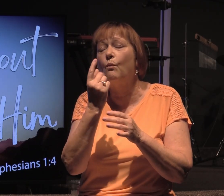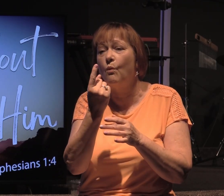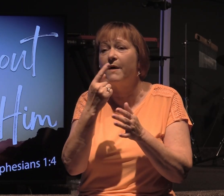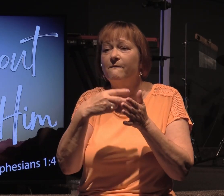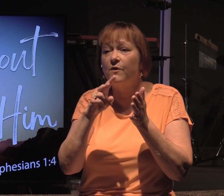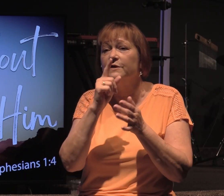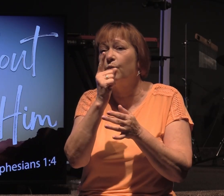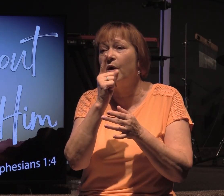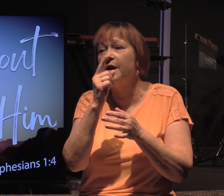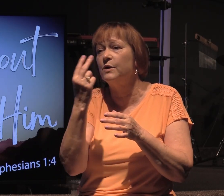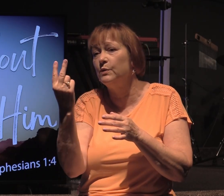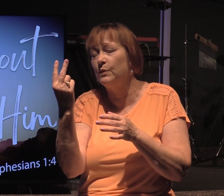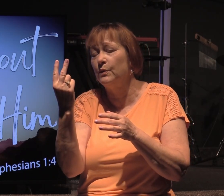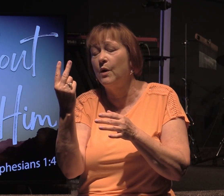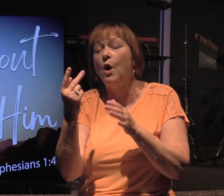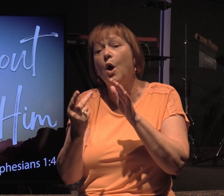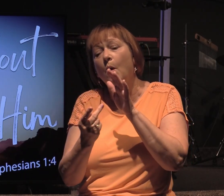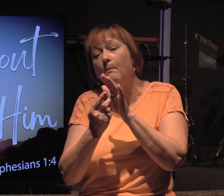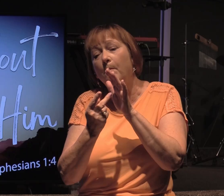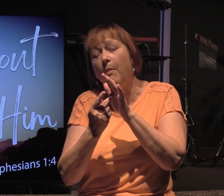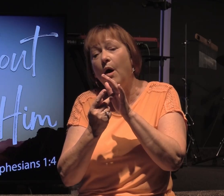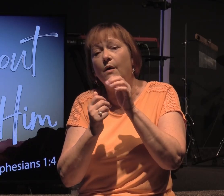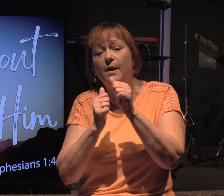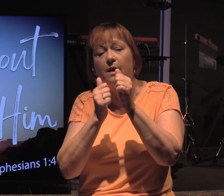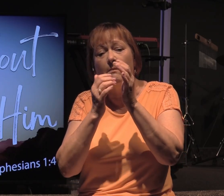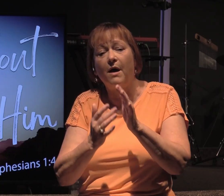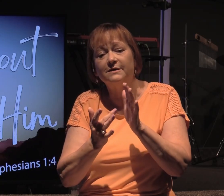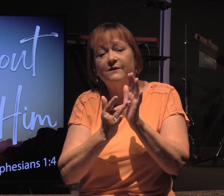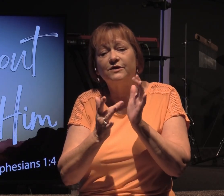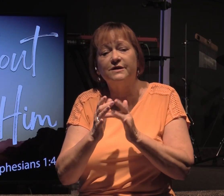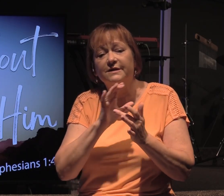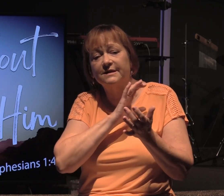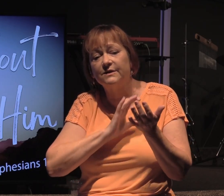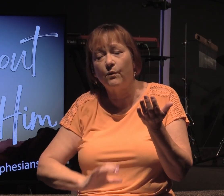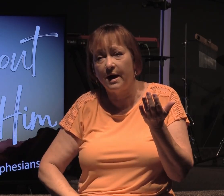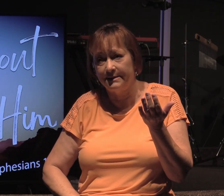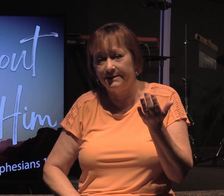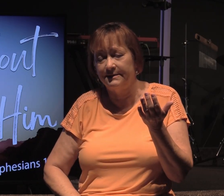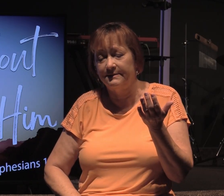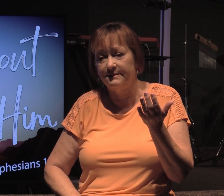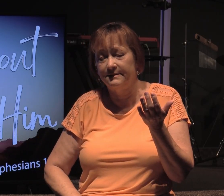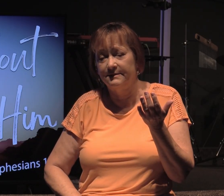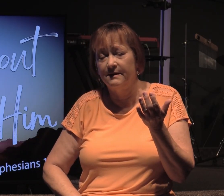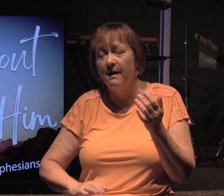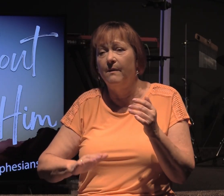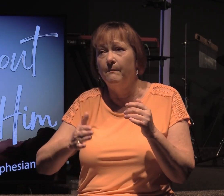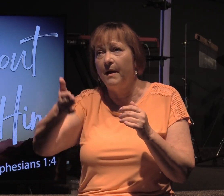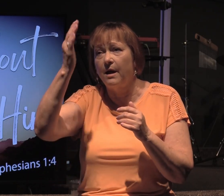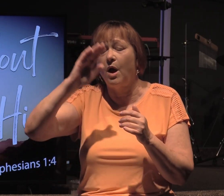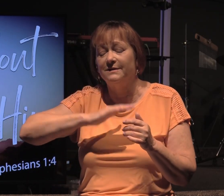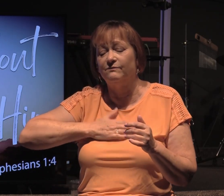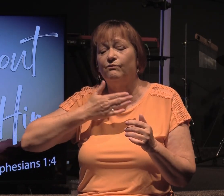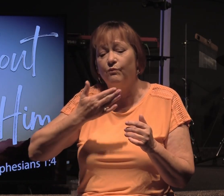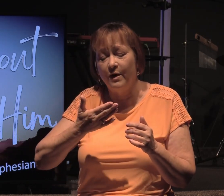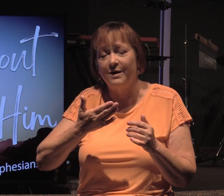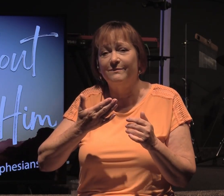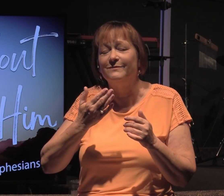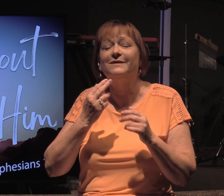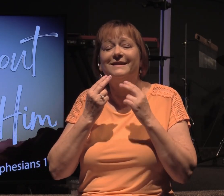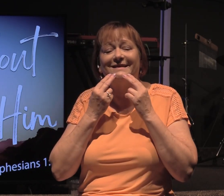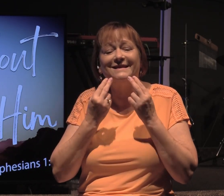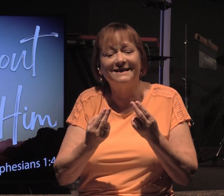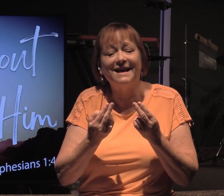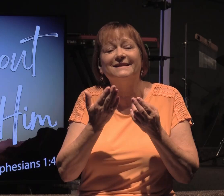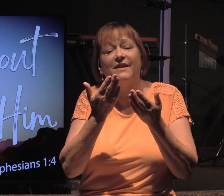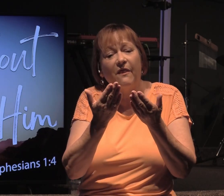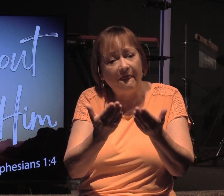verses 1 and 2. Paul, an apostle of Jesus Christ, by the will of God, to the saints who are in